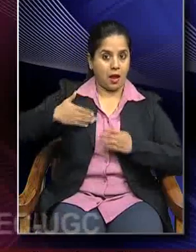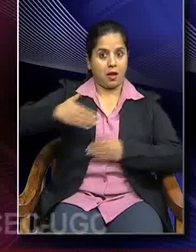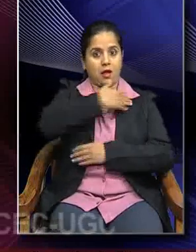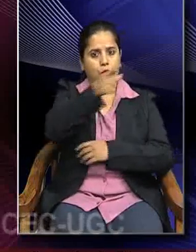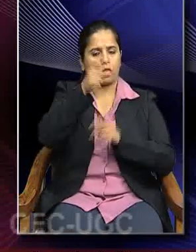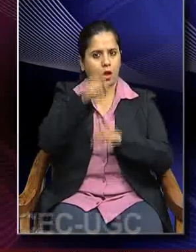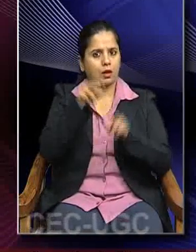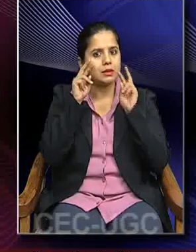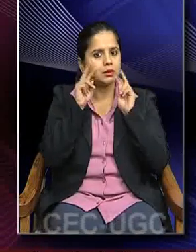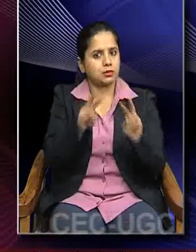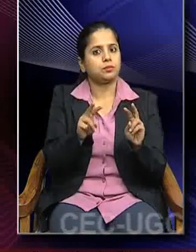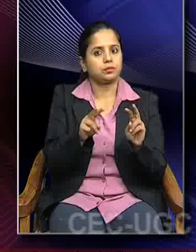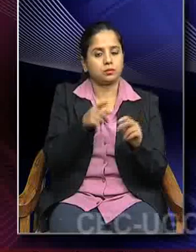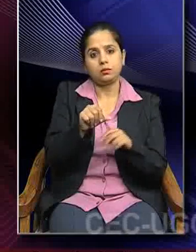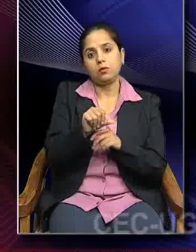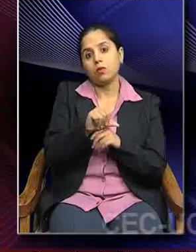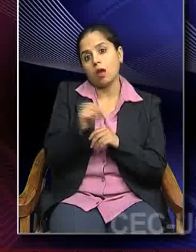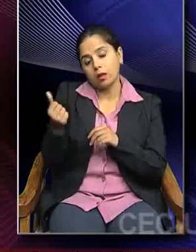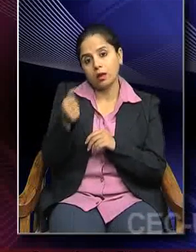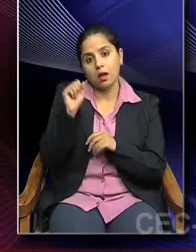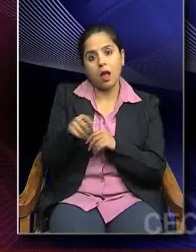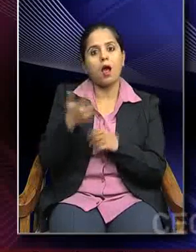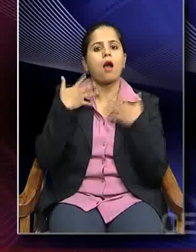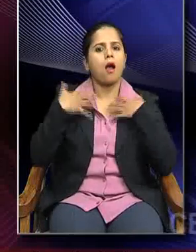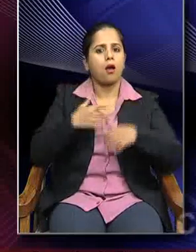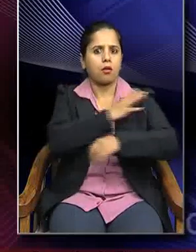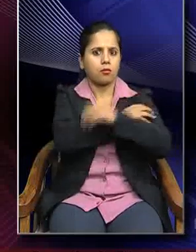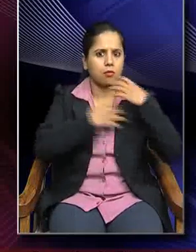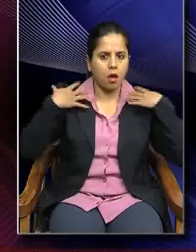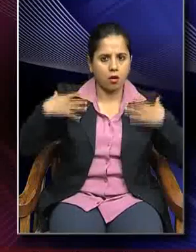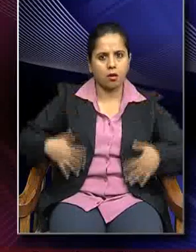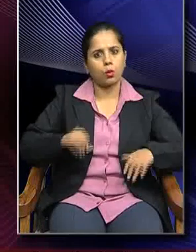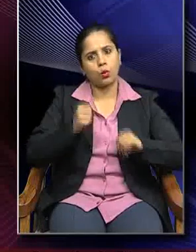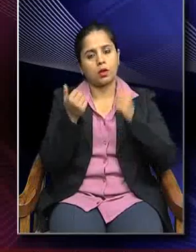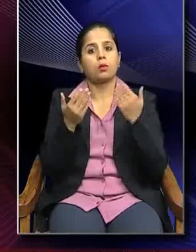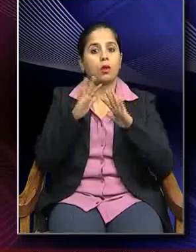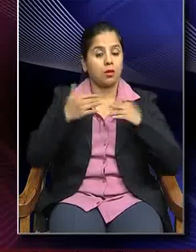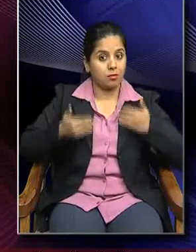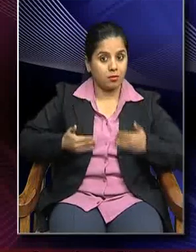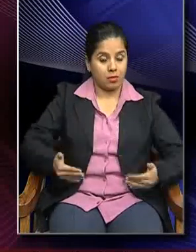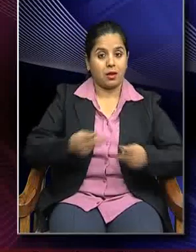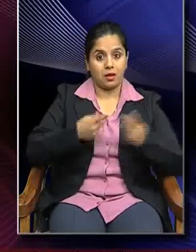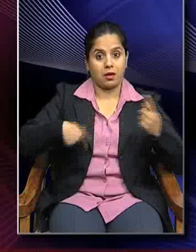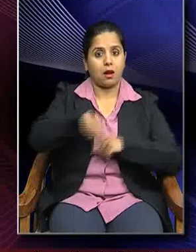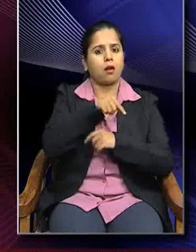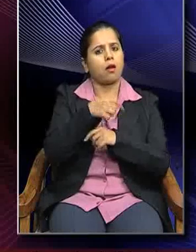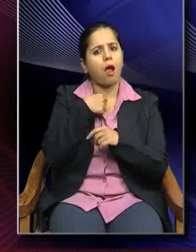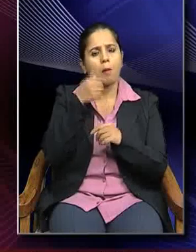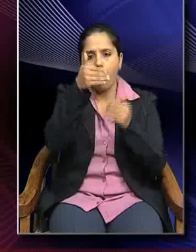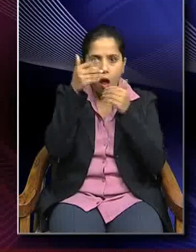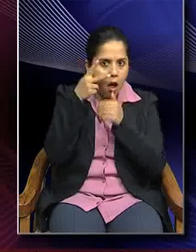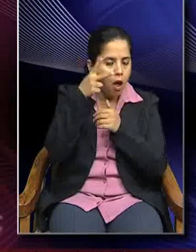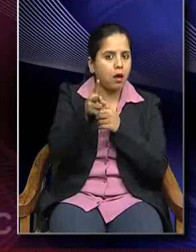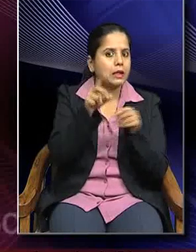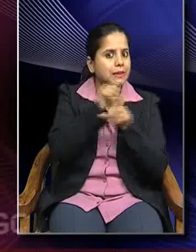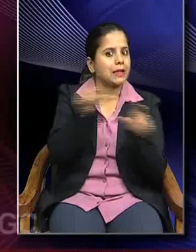see the other physical features beneath that cloth. So, this is